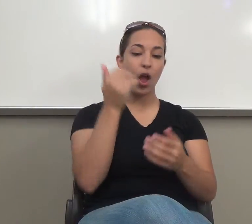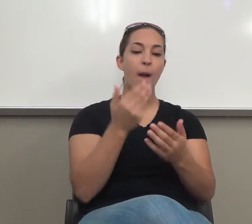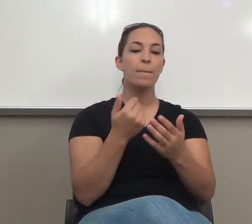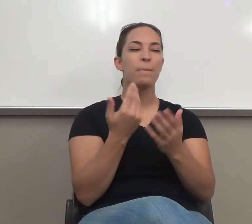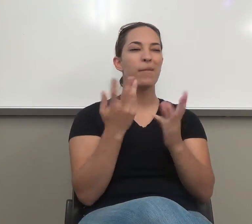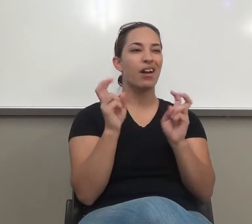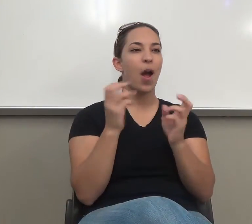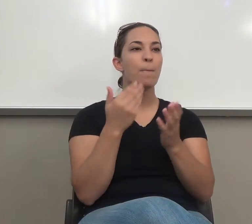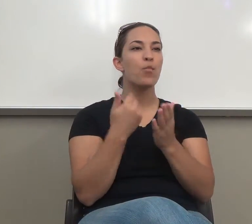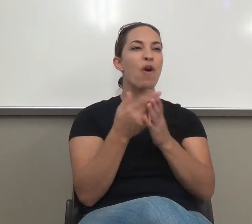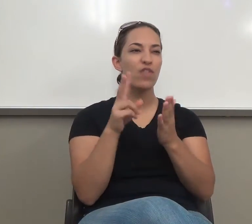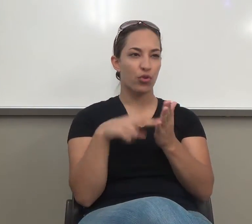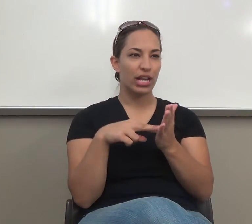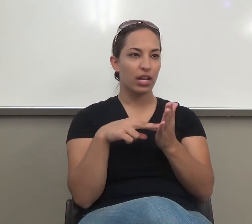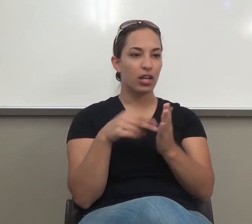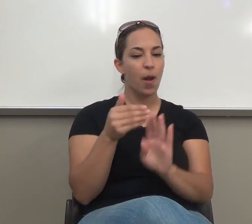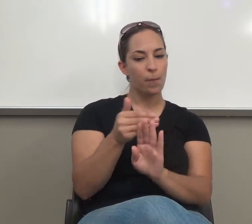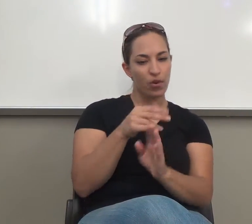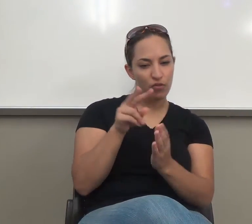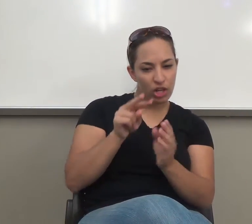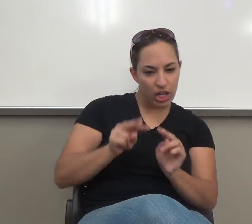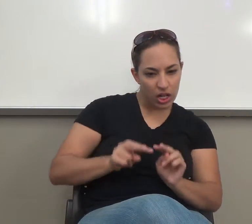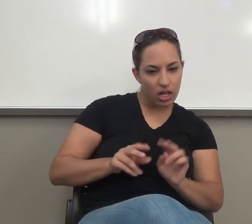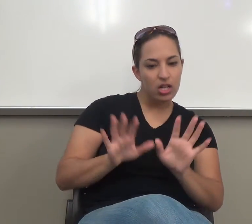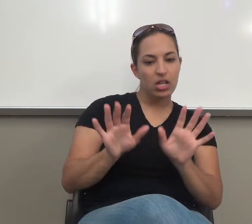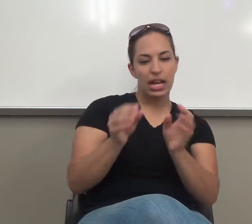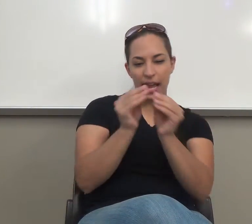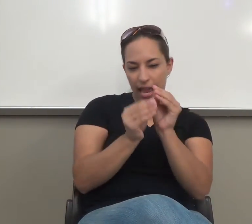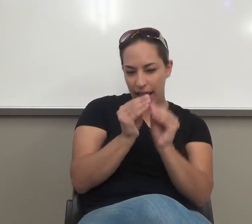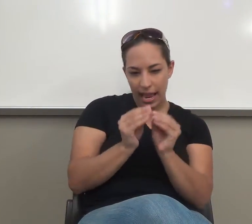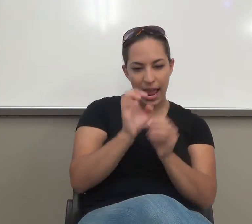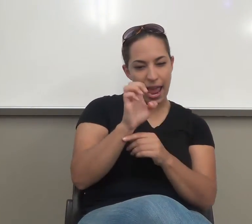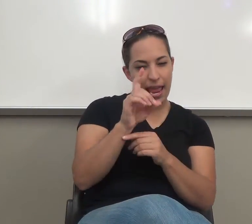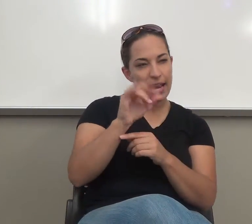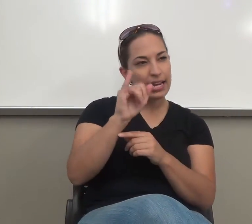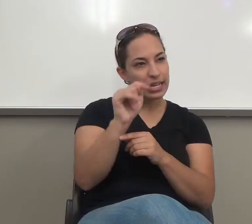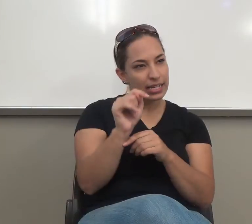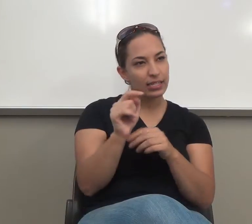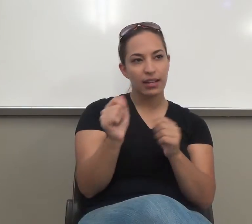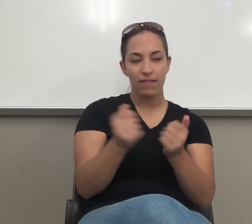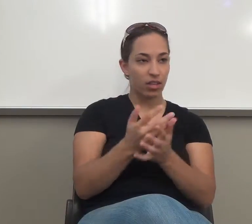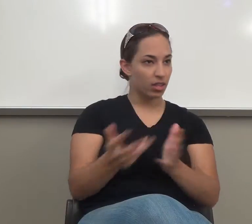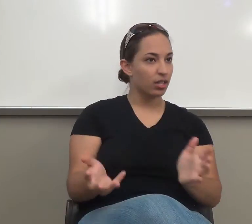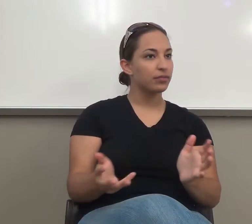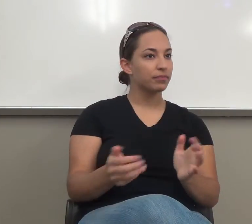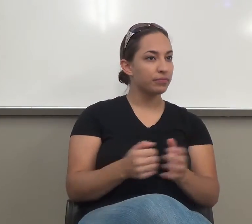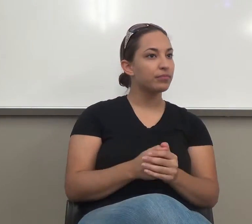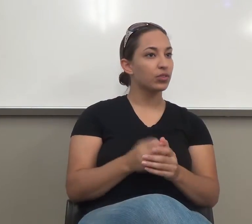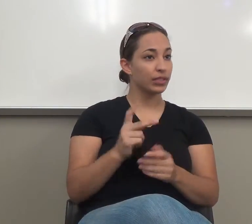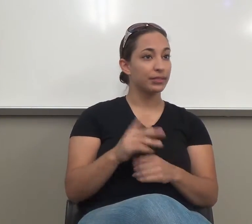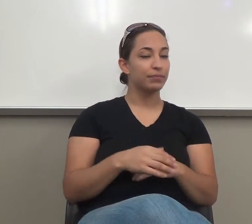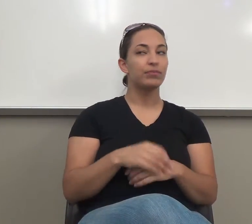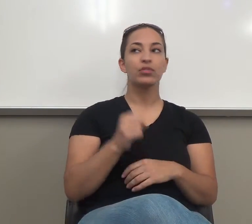that edit. Okay. And all that stuff is going to be a handout. So you're going to have your rough drafts.